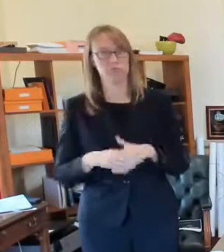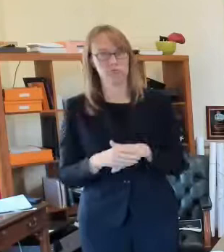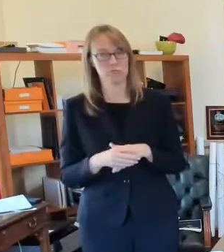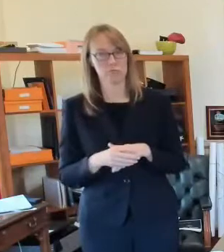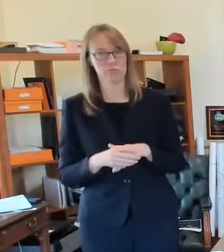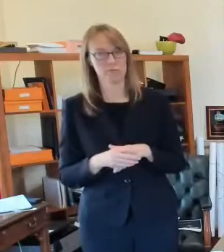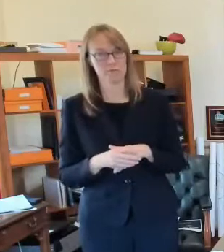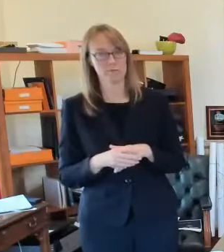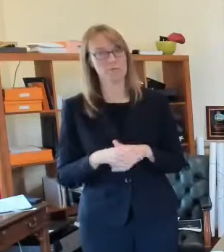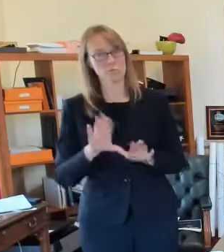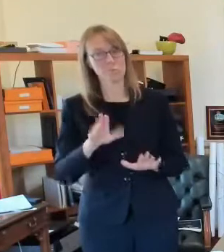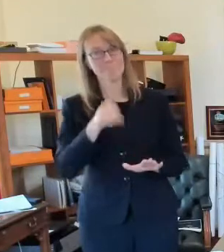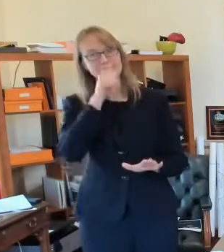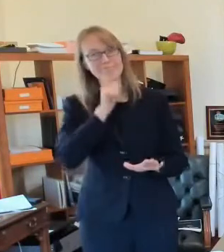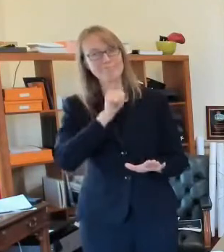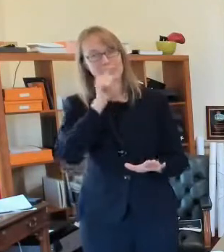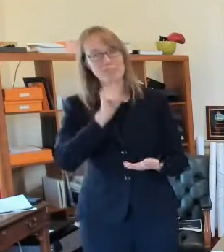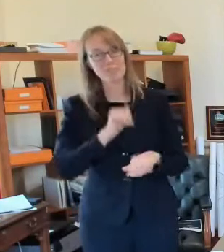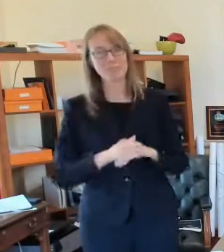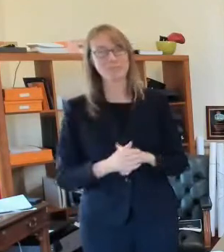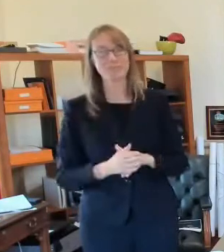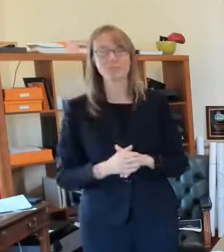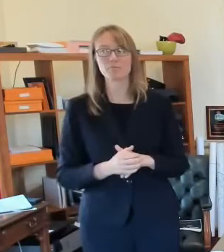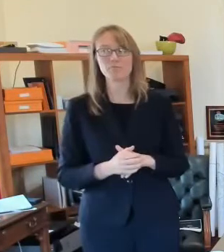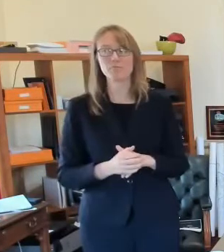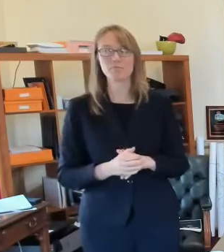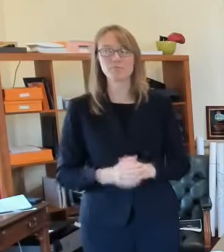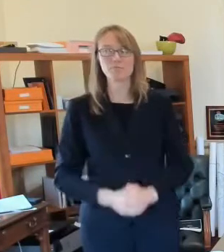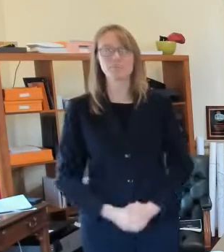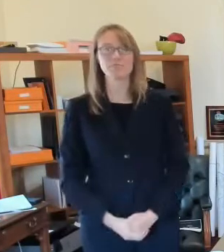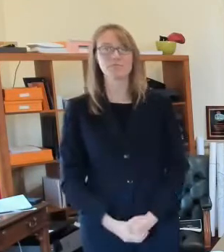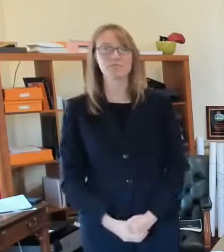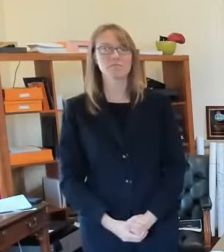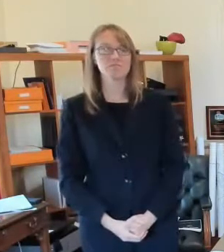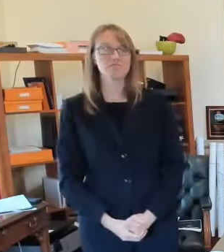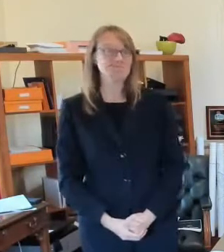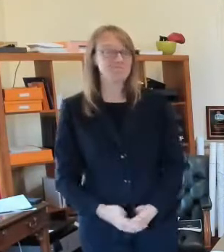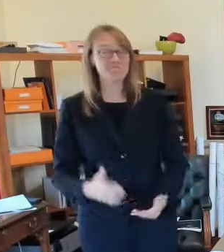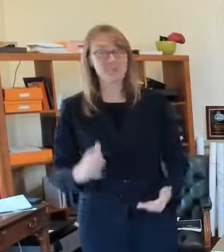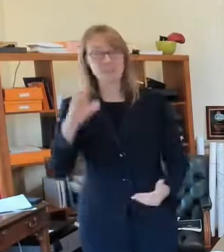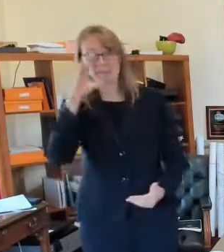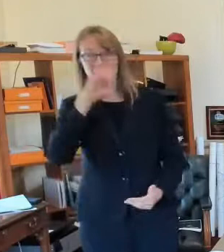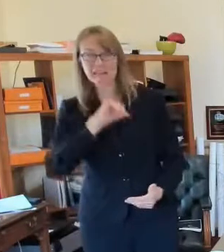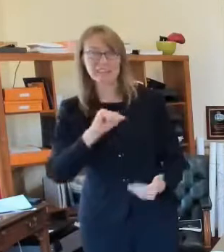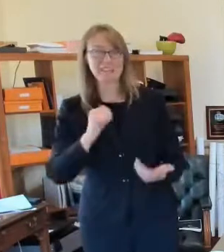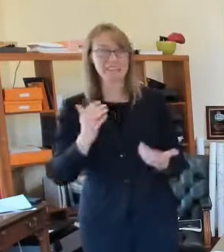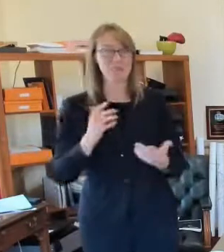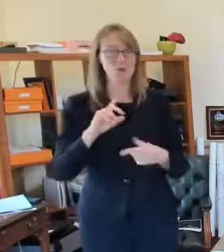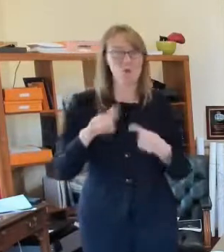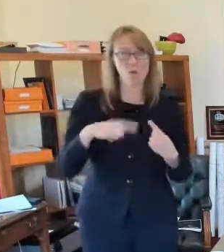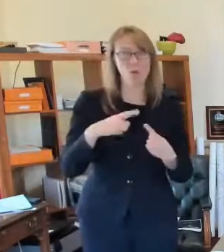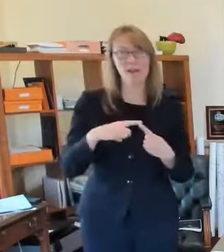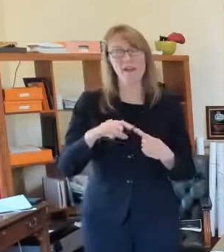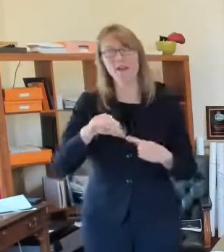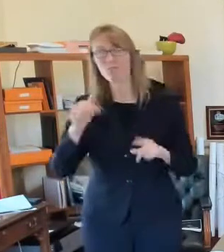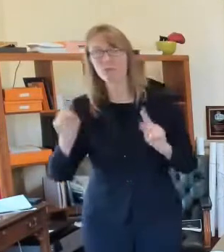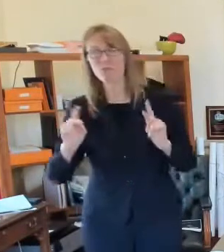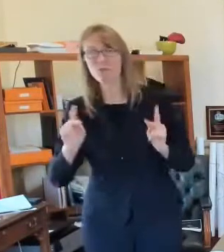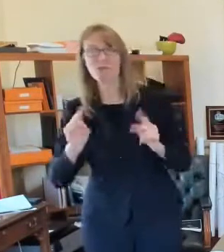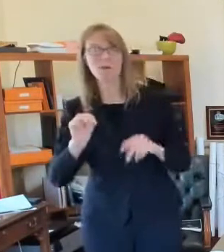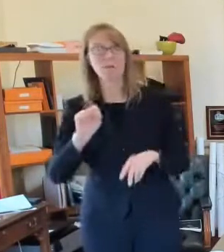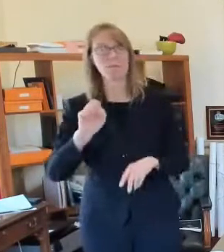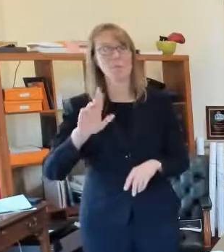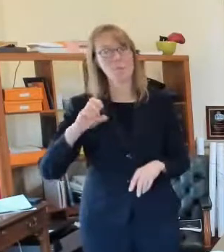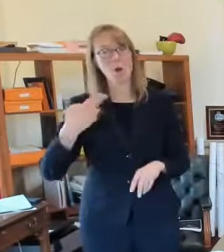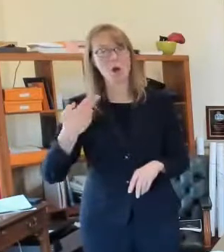think that it will be march april may before somebody who has